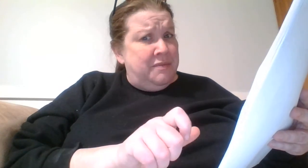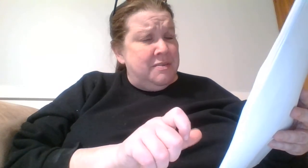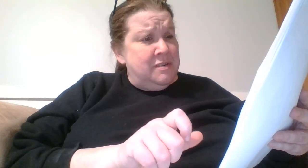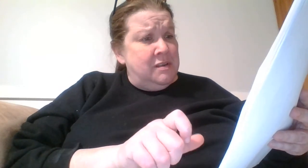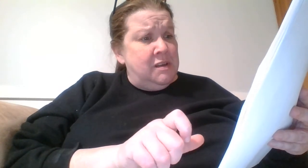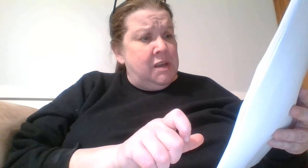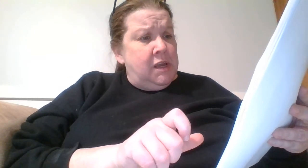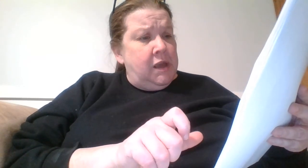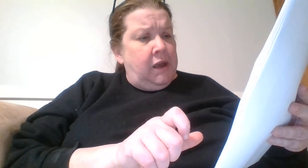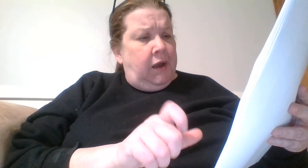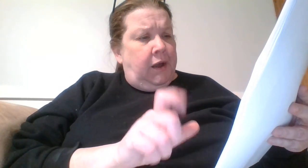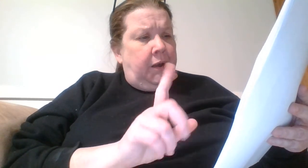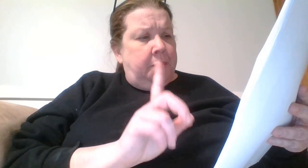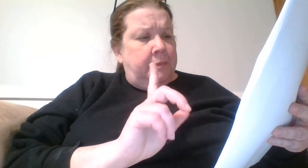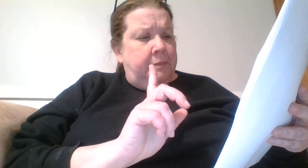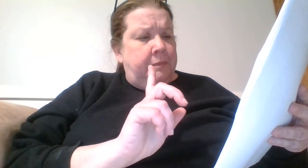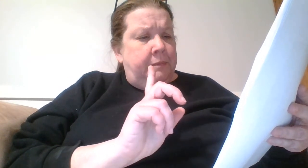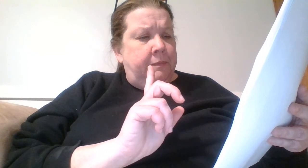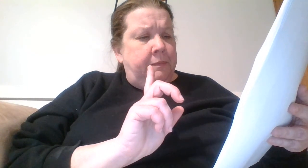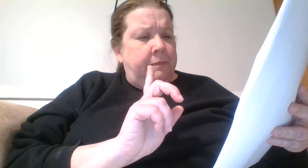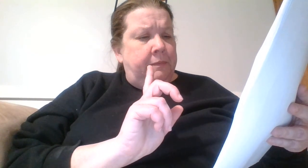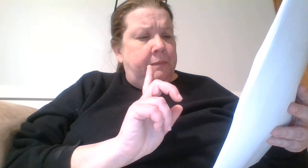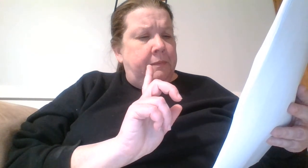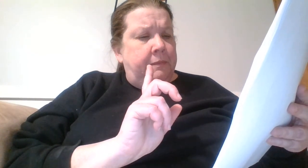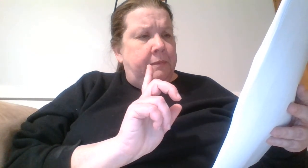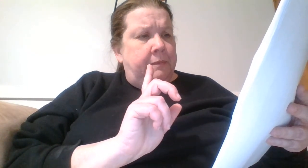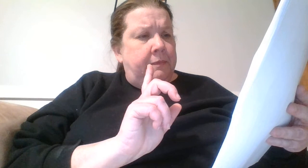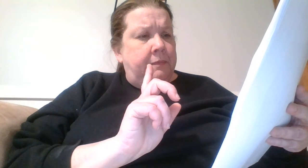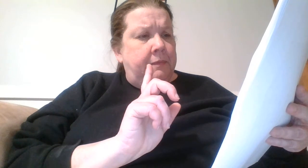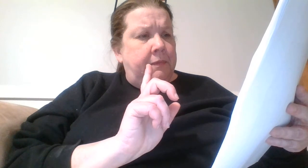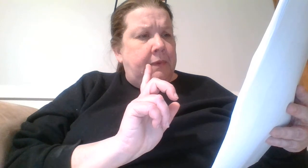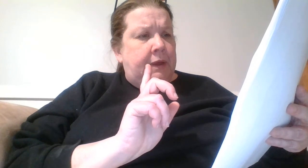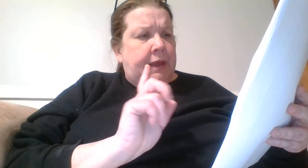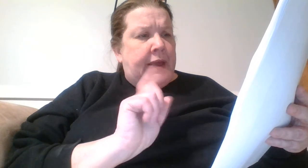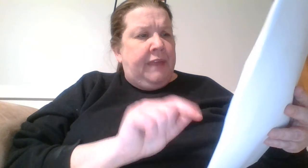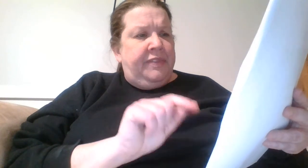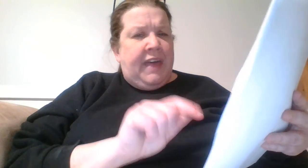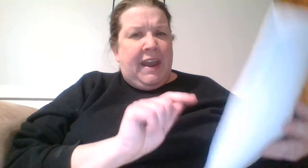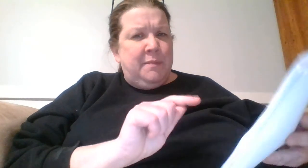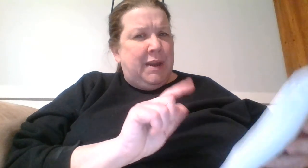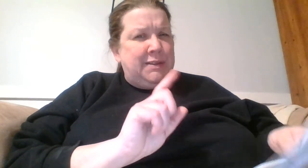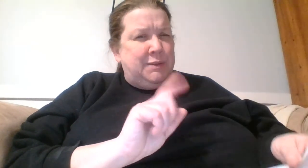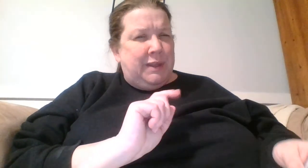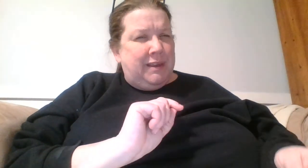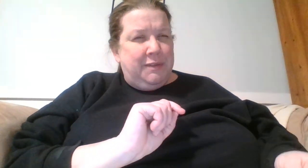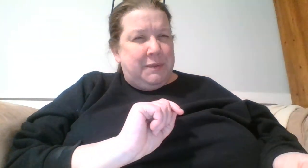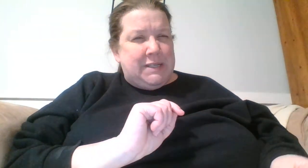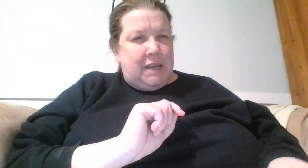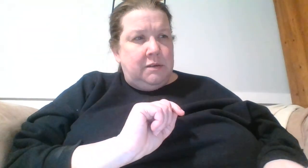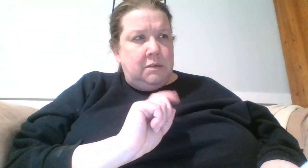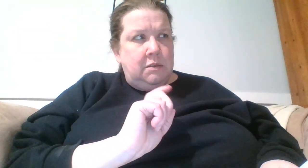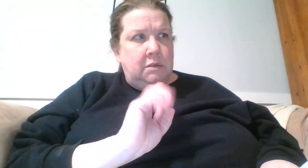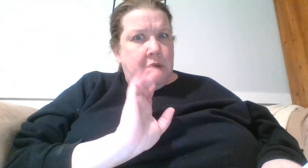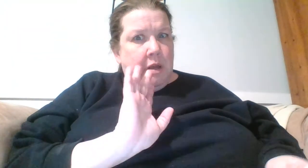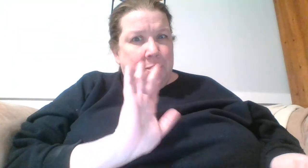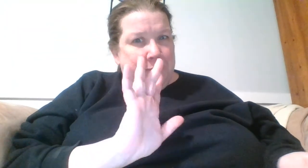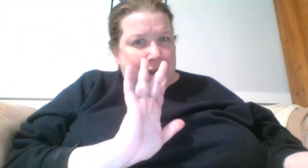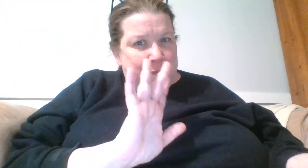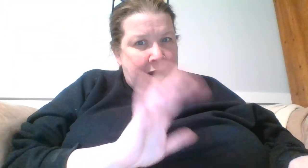um and that I might do like in 310 but I'm not